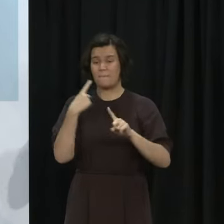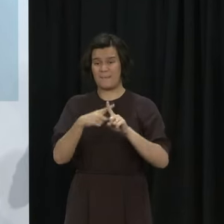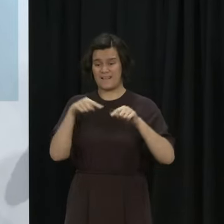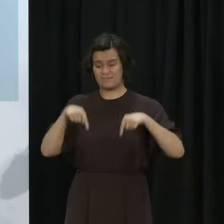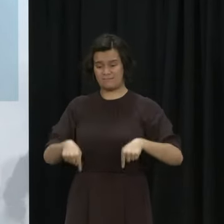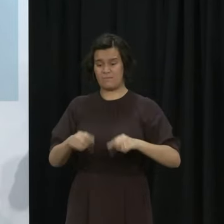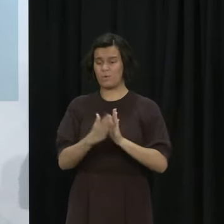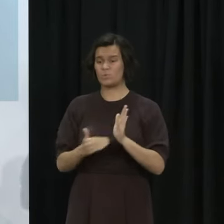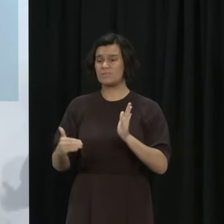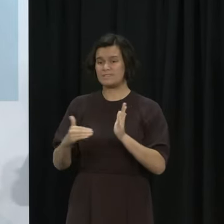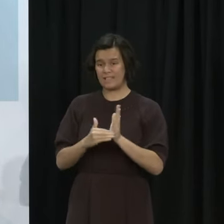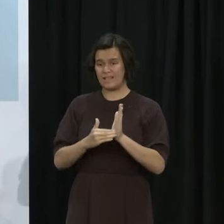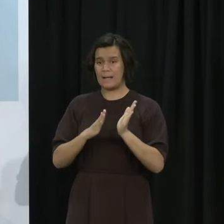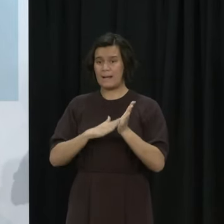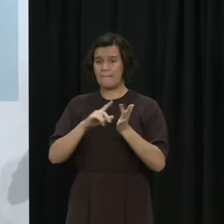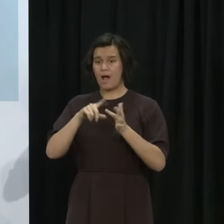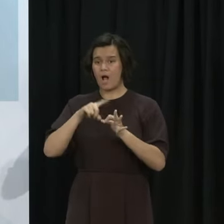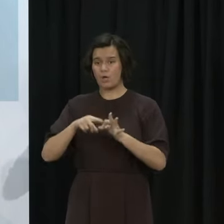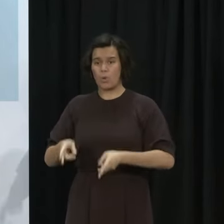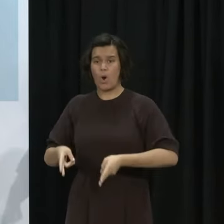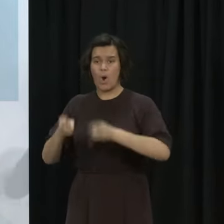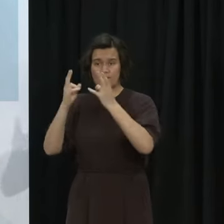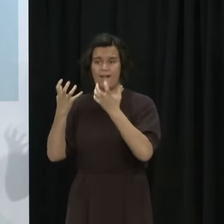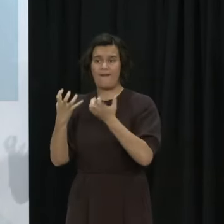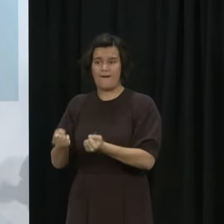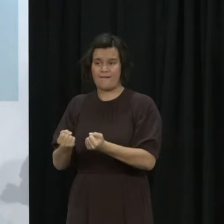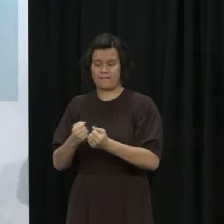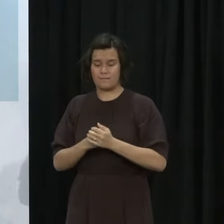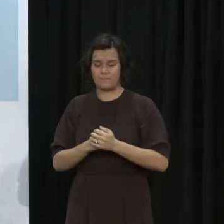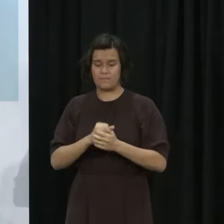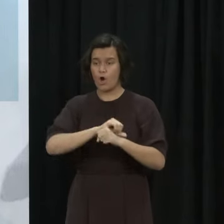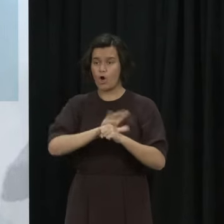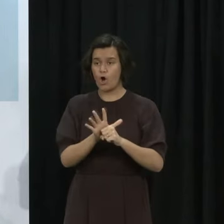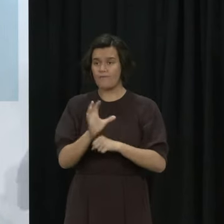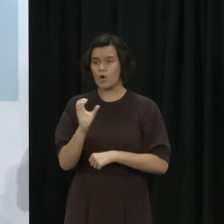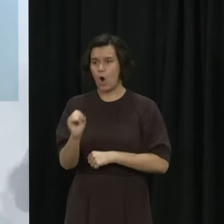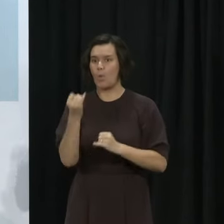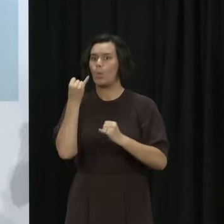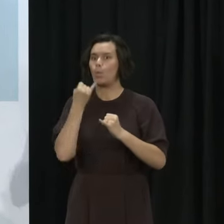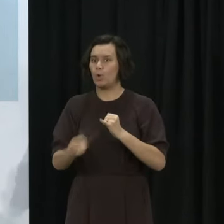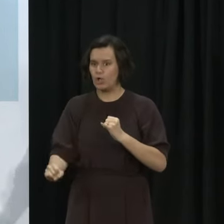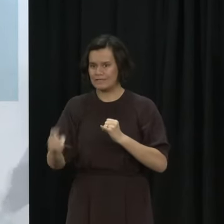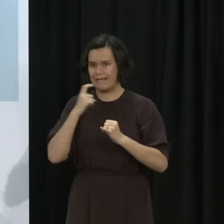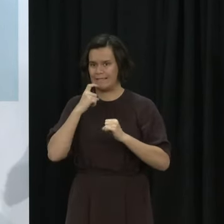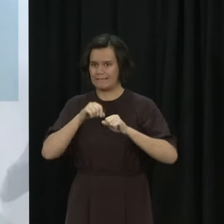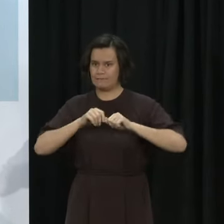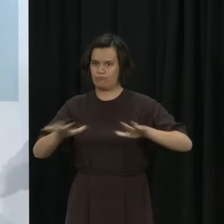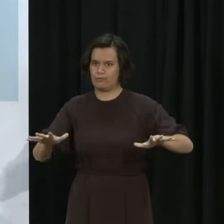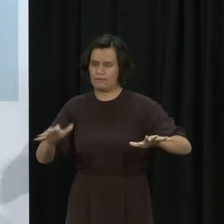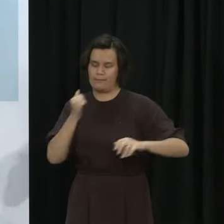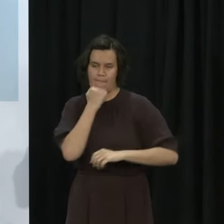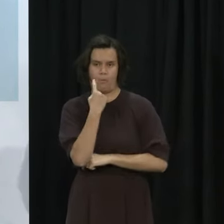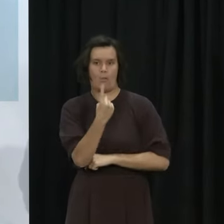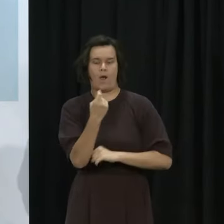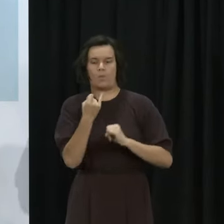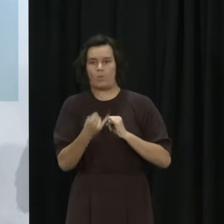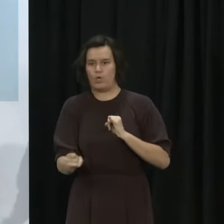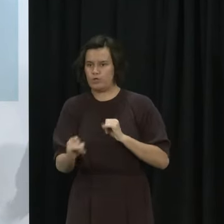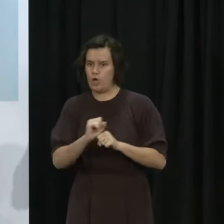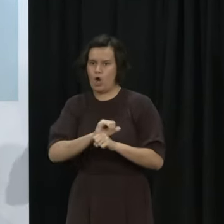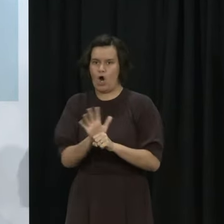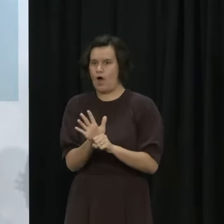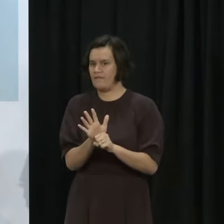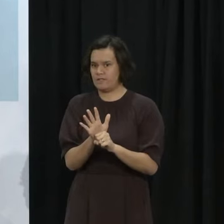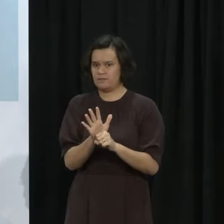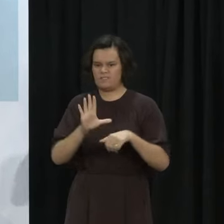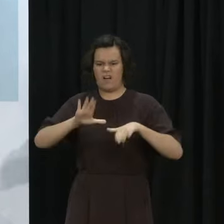evidence so far points to Omicron being the most transmissible variant yet, and public health advice suggests that soon every case coming